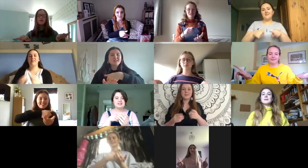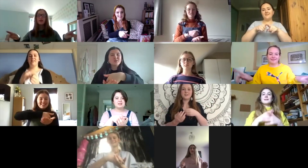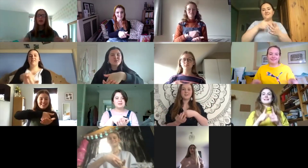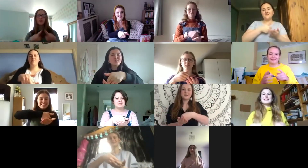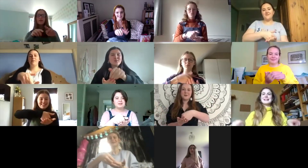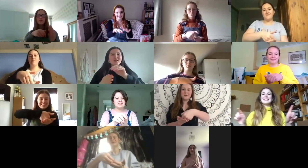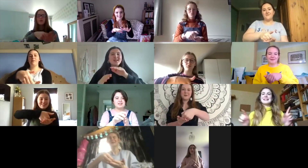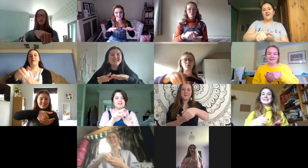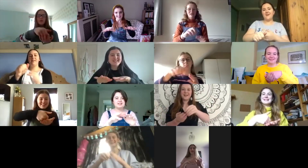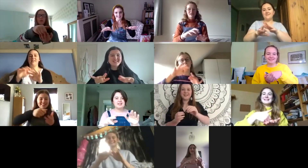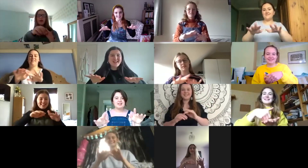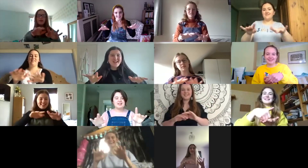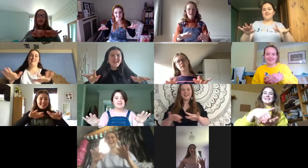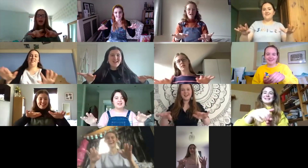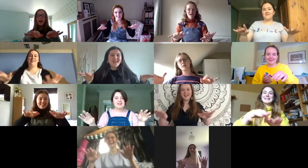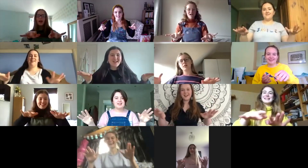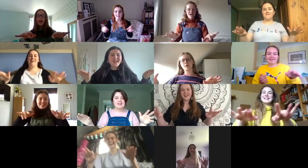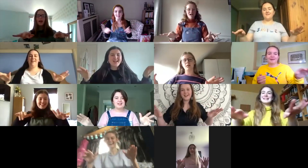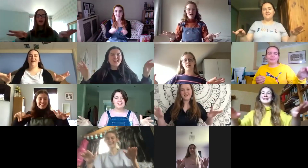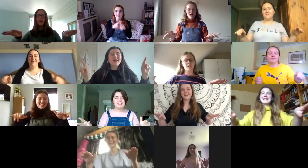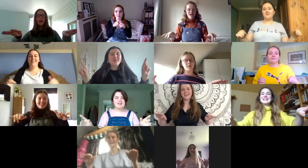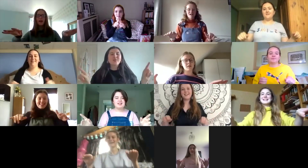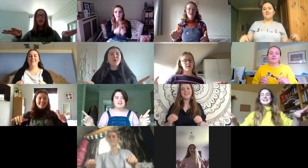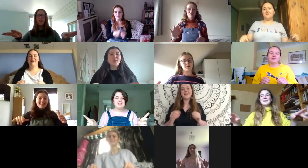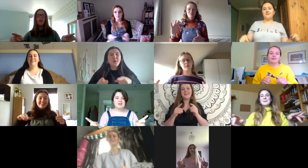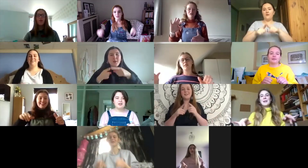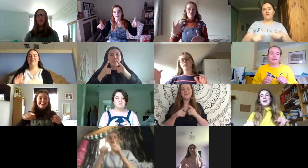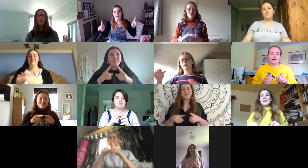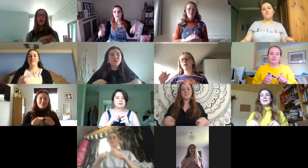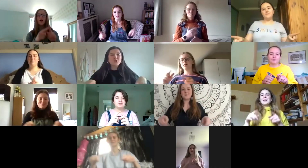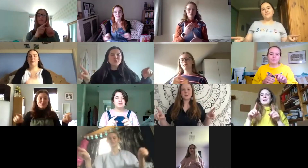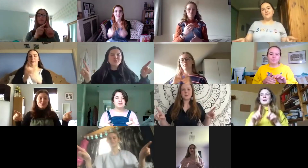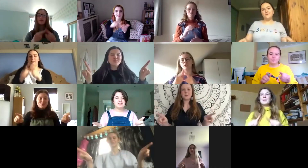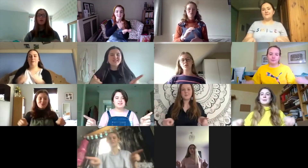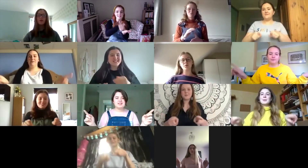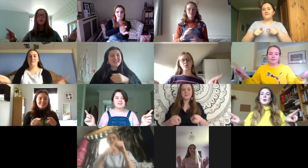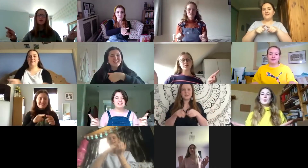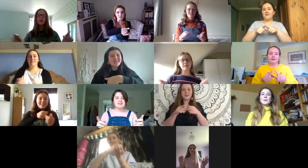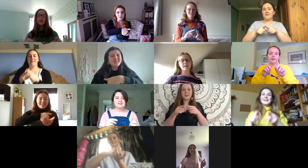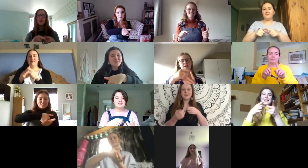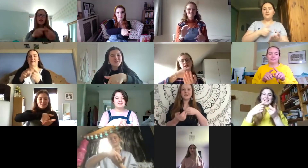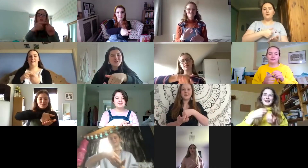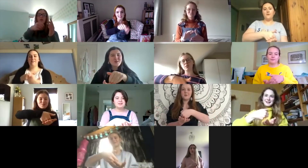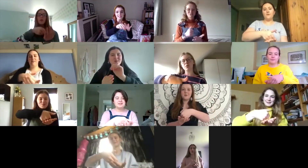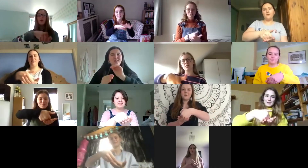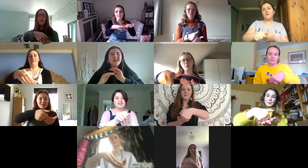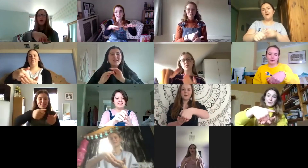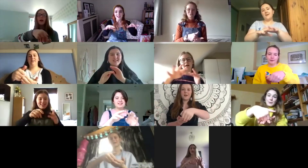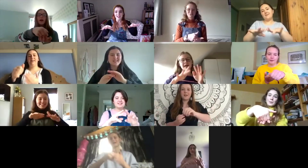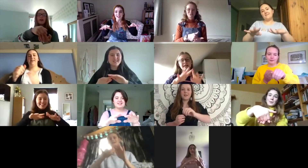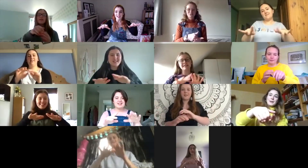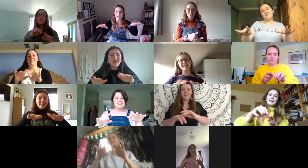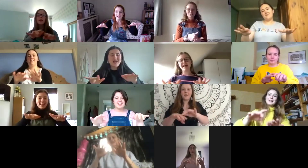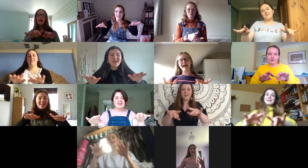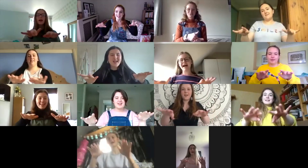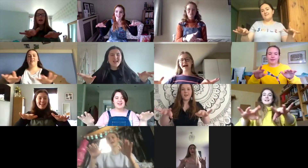always there The music's always there